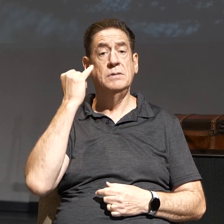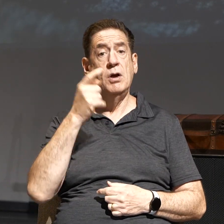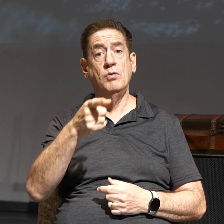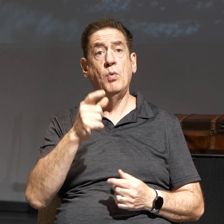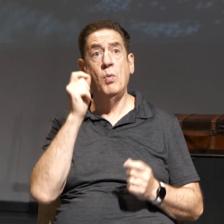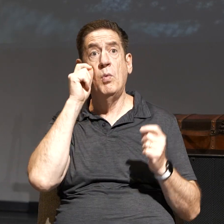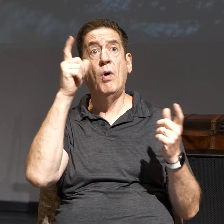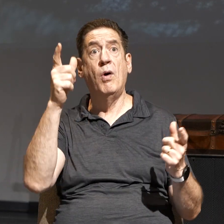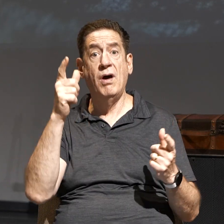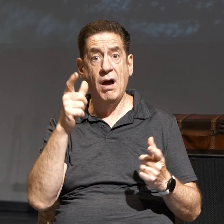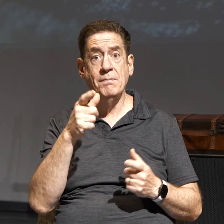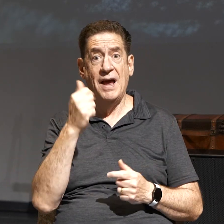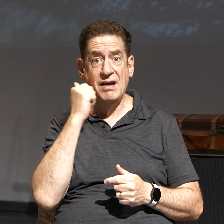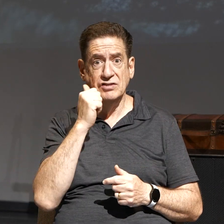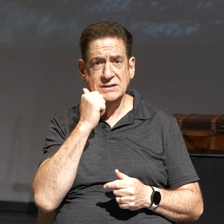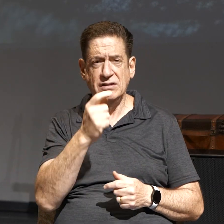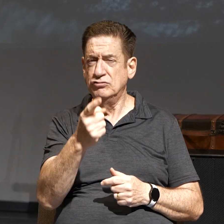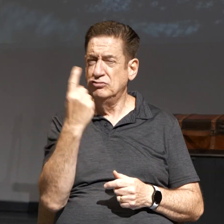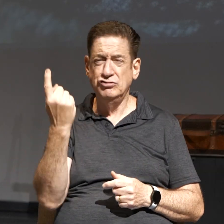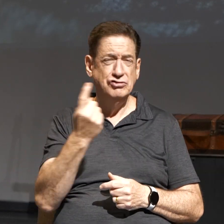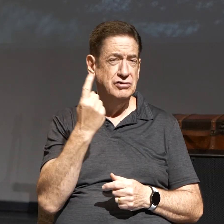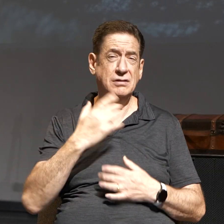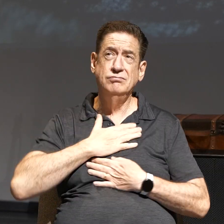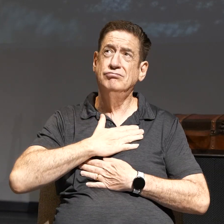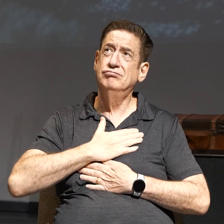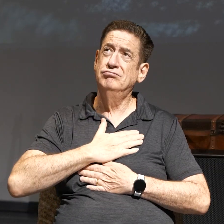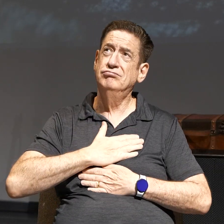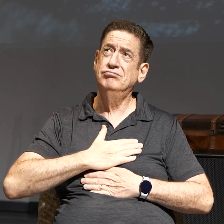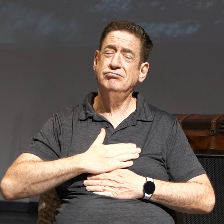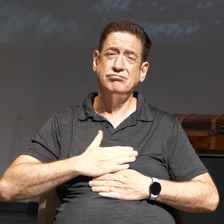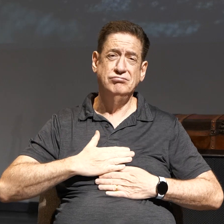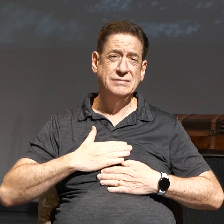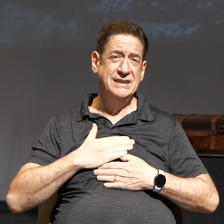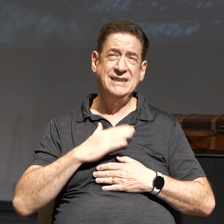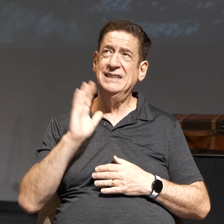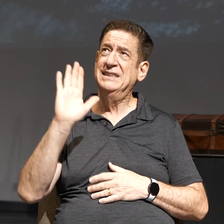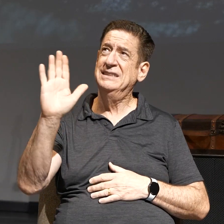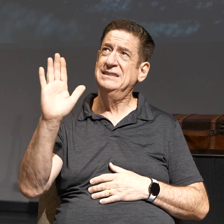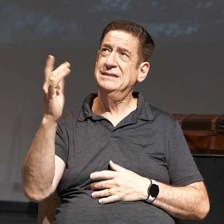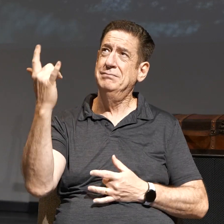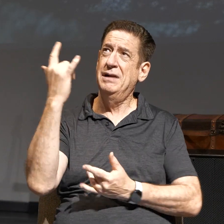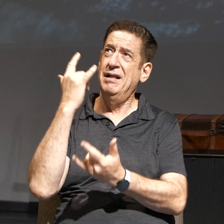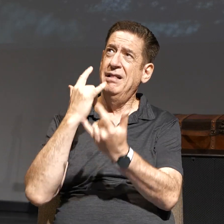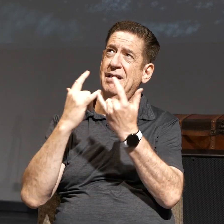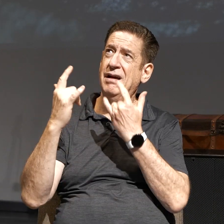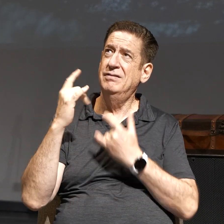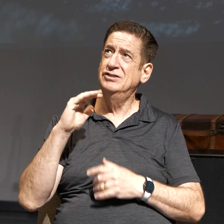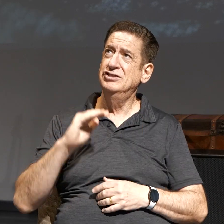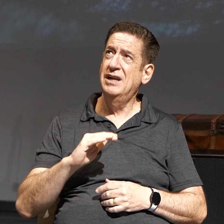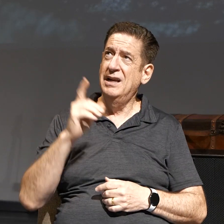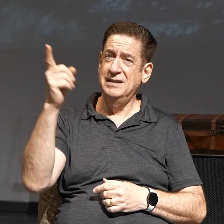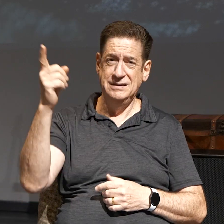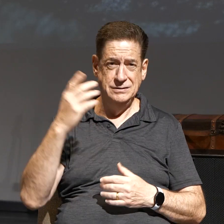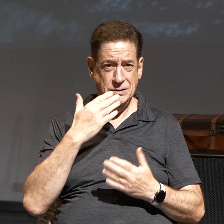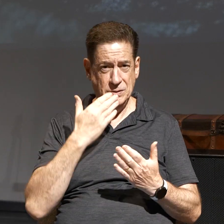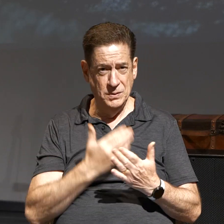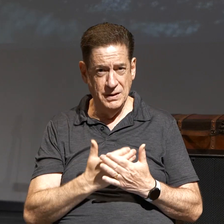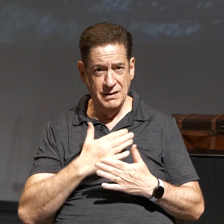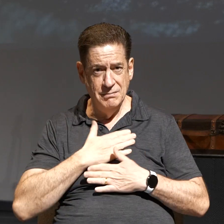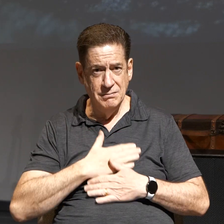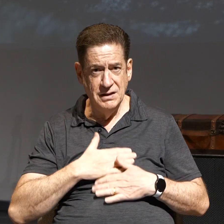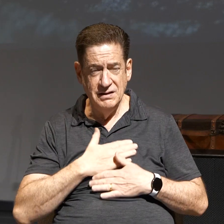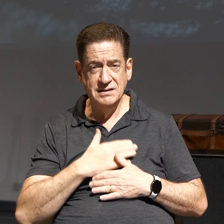and maybe throughout the day, and you just enjoyed being His beloved child in whom He is well pleased,